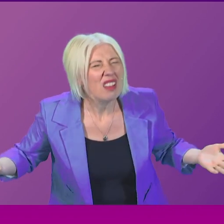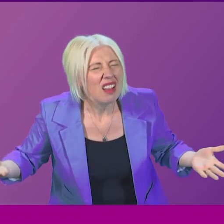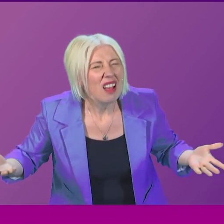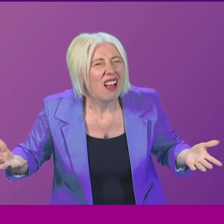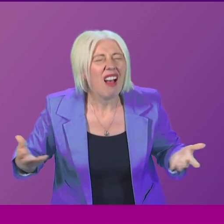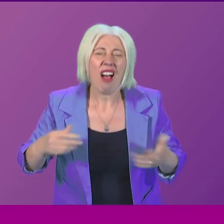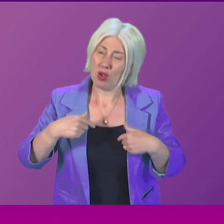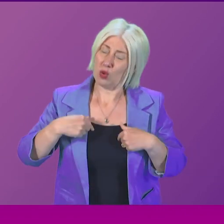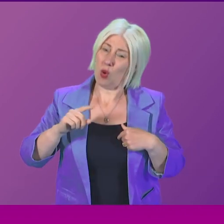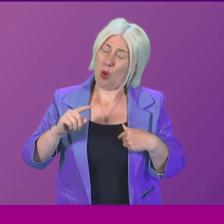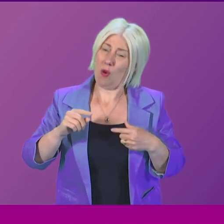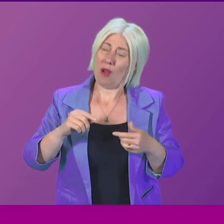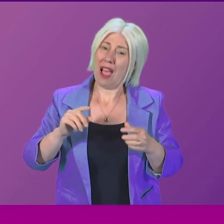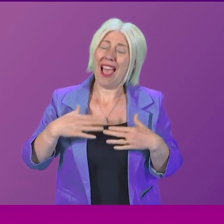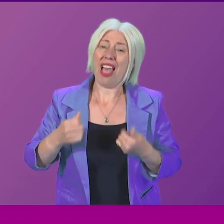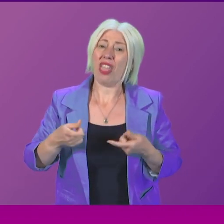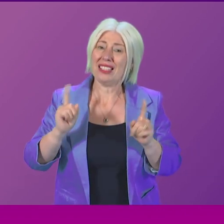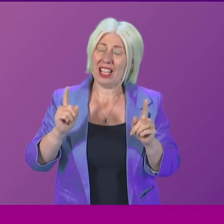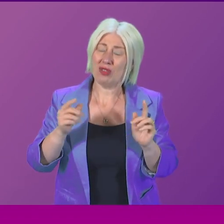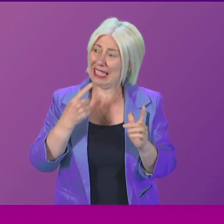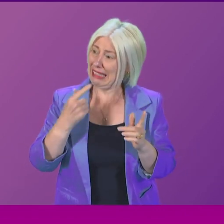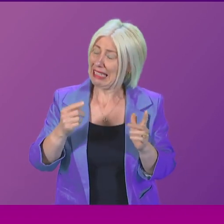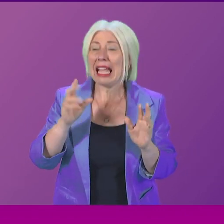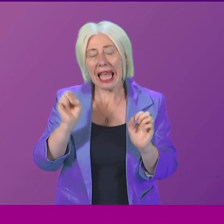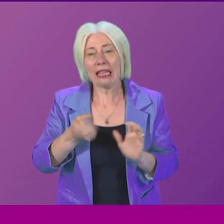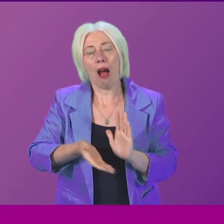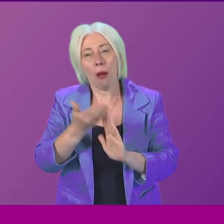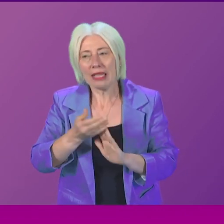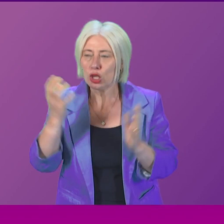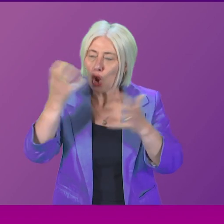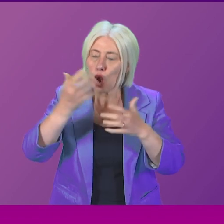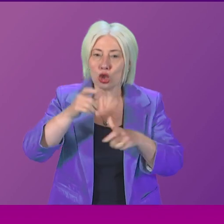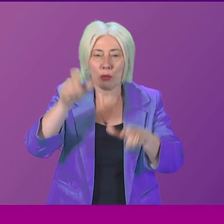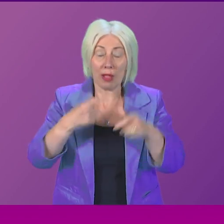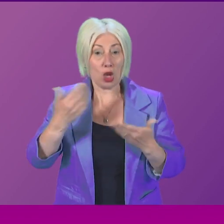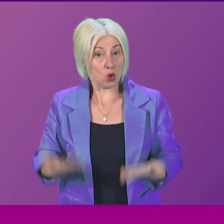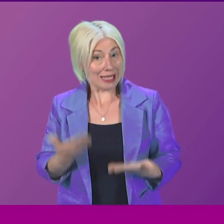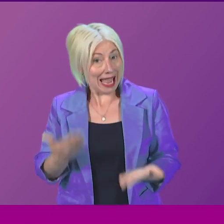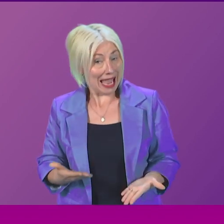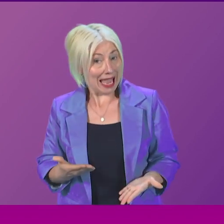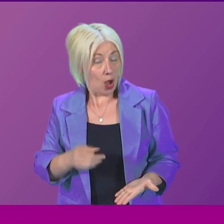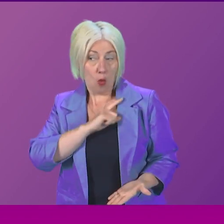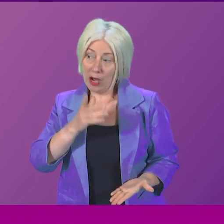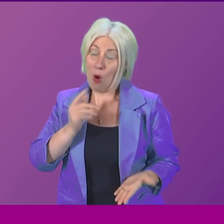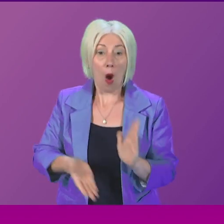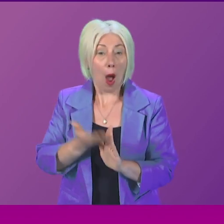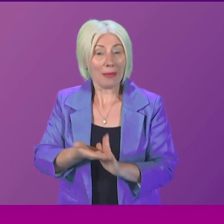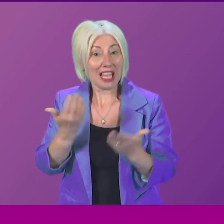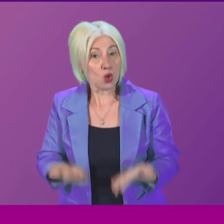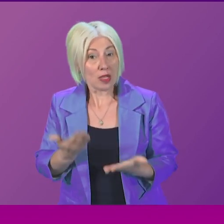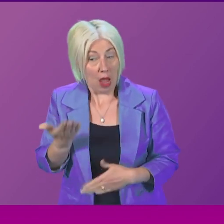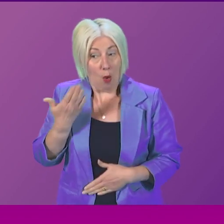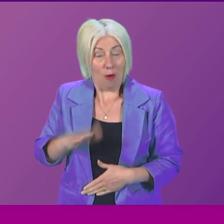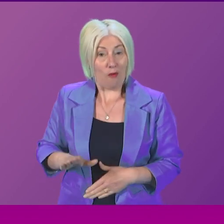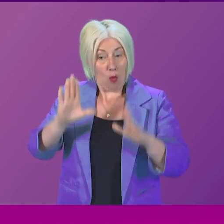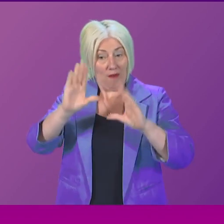hope the Health Secretary and the First Minister can agree to update the concerned members today. Give them that update today before we